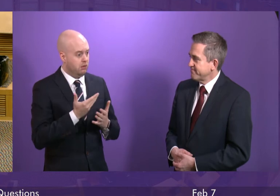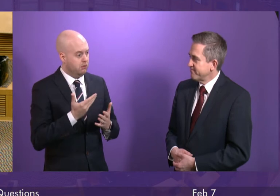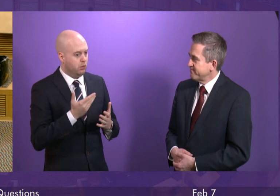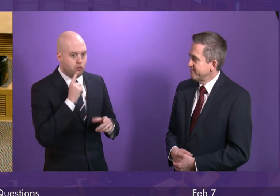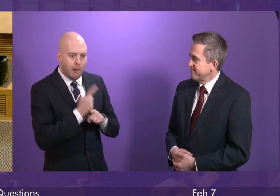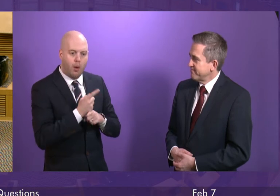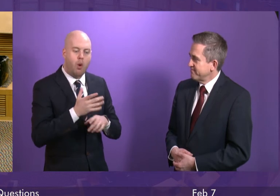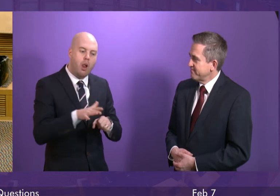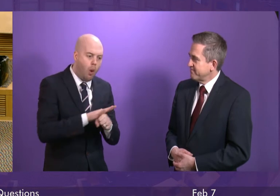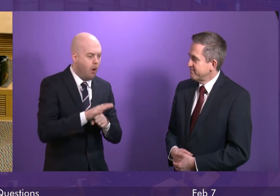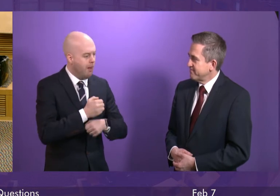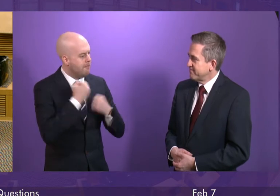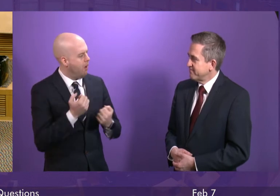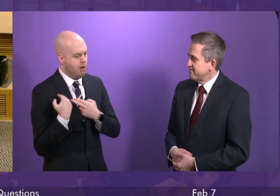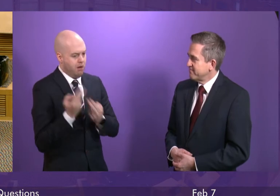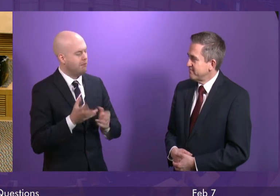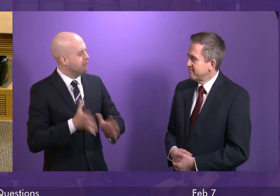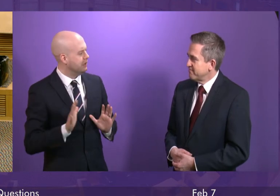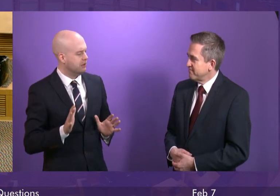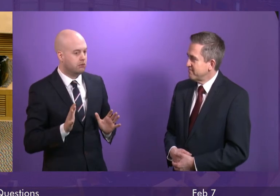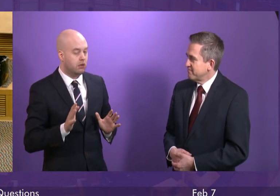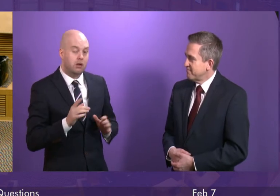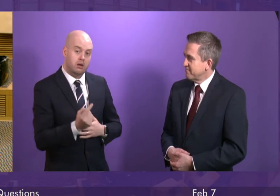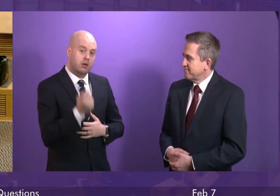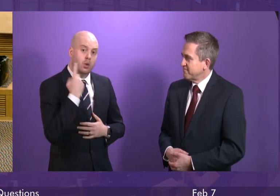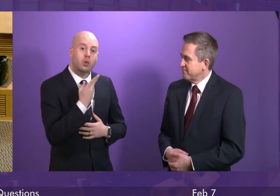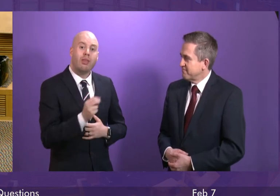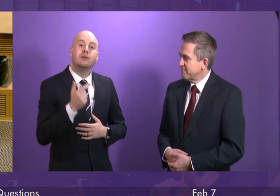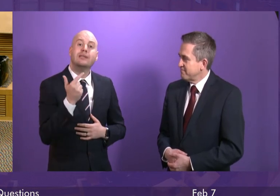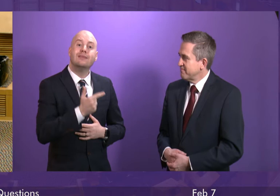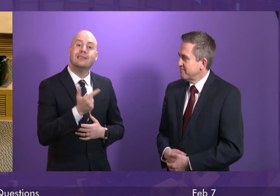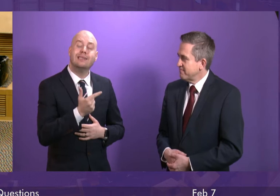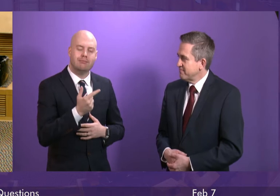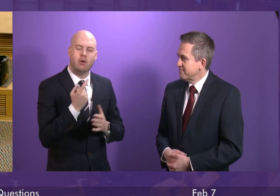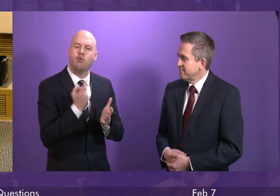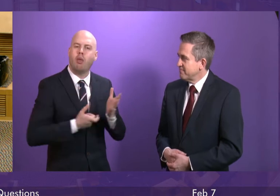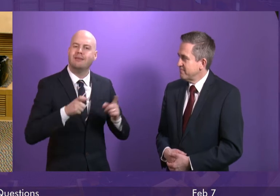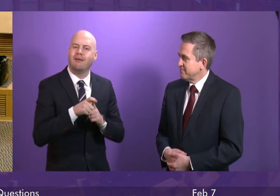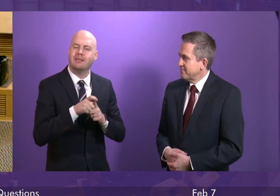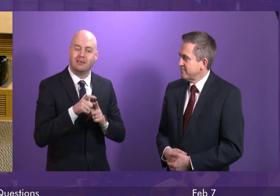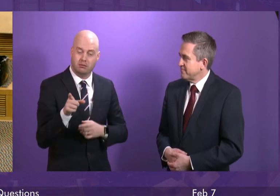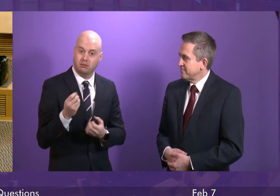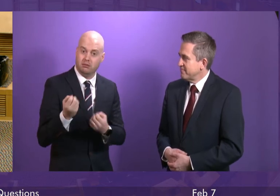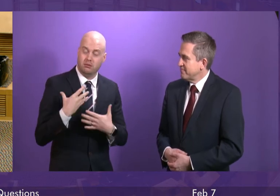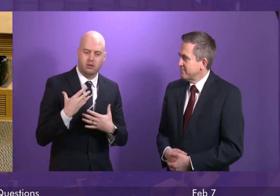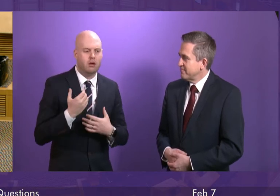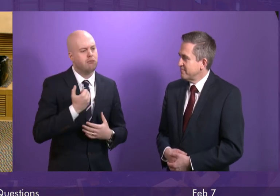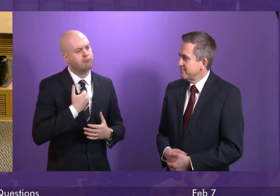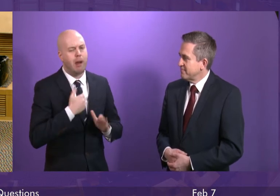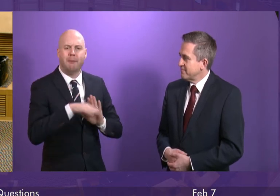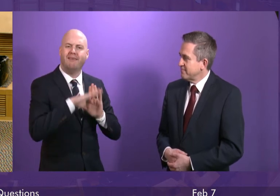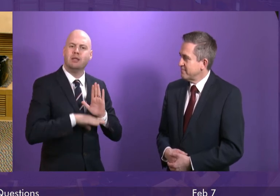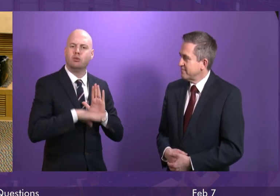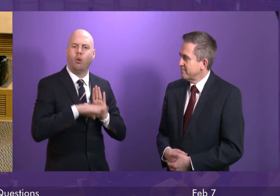quite deliberately, because in 2017, Ruth Davidson said, our manifesto for the council